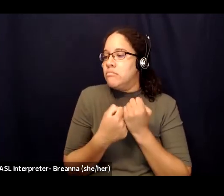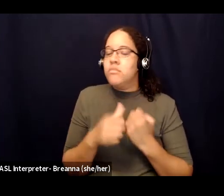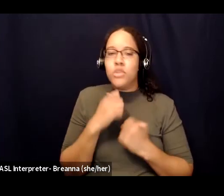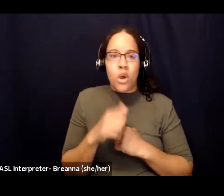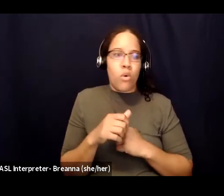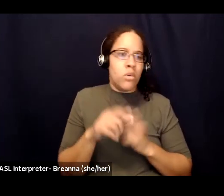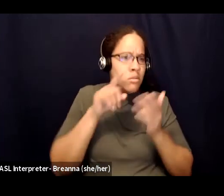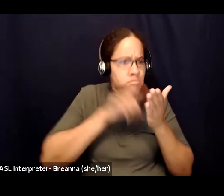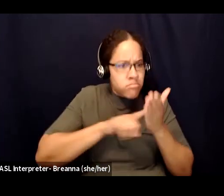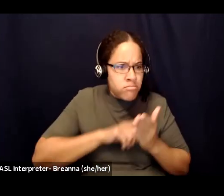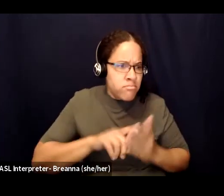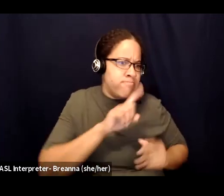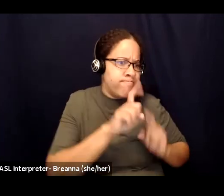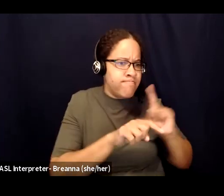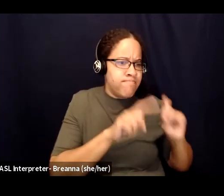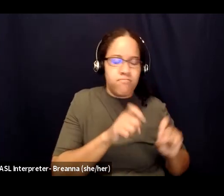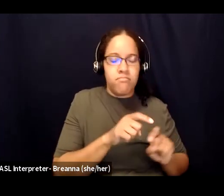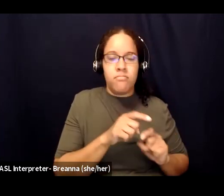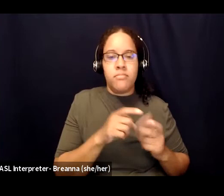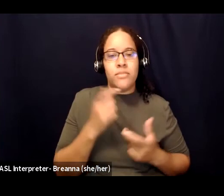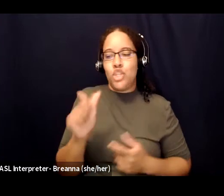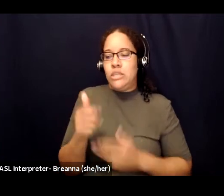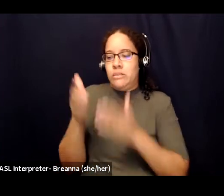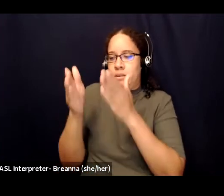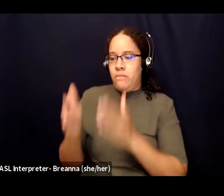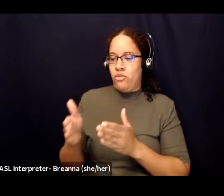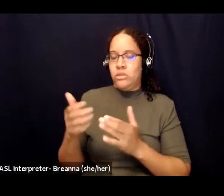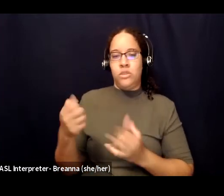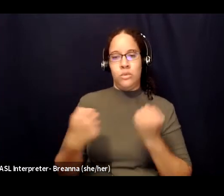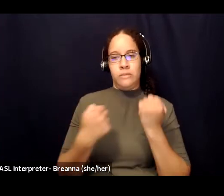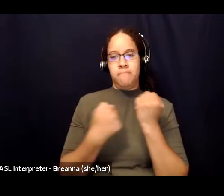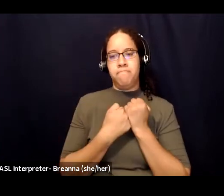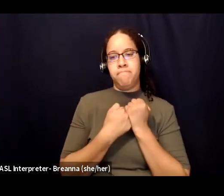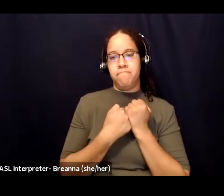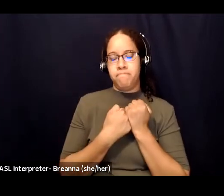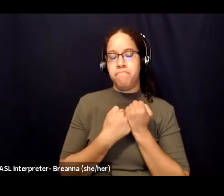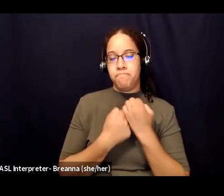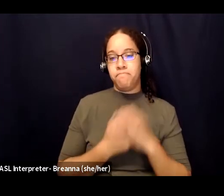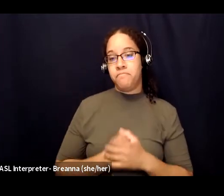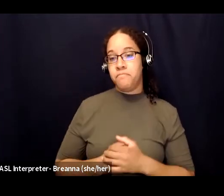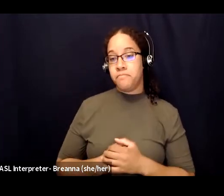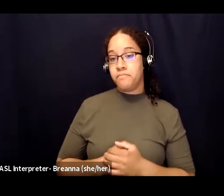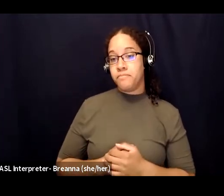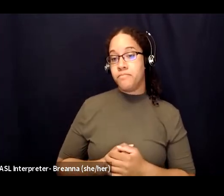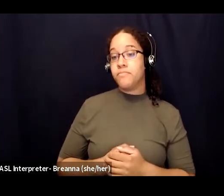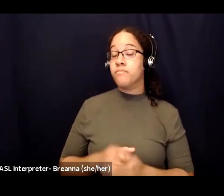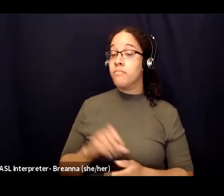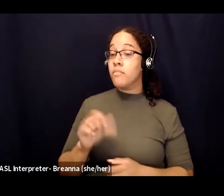someone um who's there to support and maybe a better alternative question is how can i be there for you how can i support